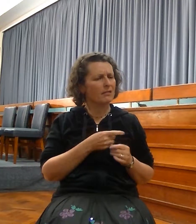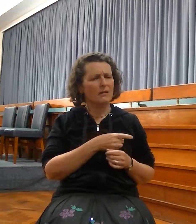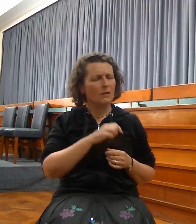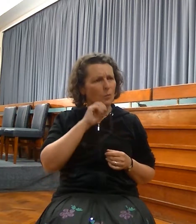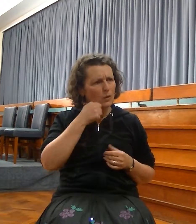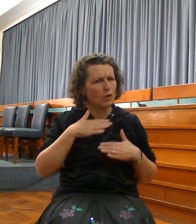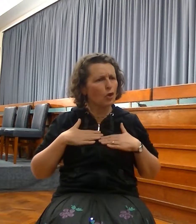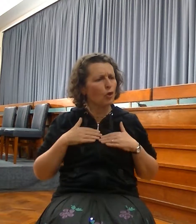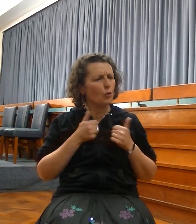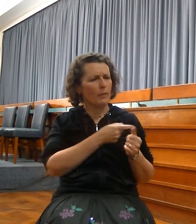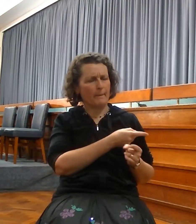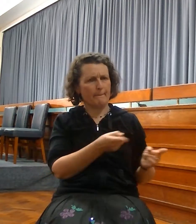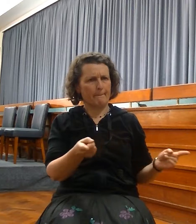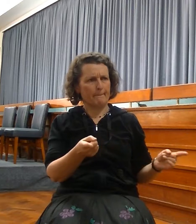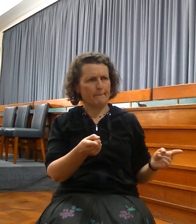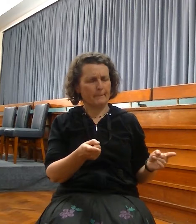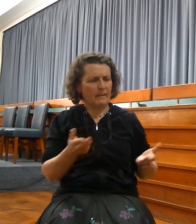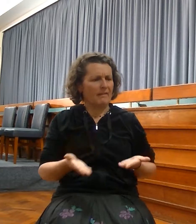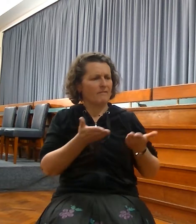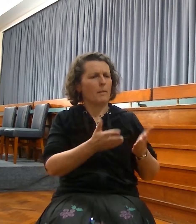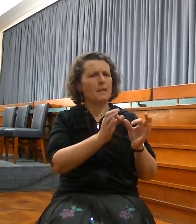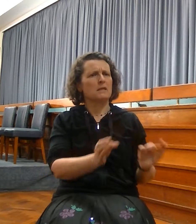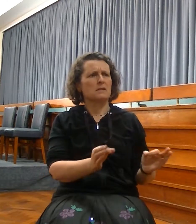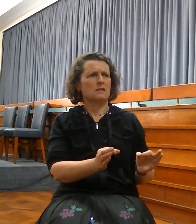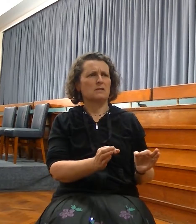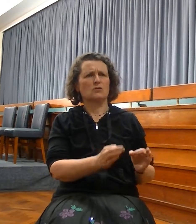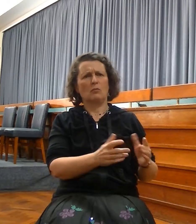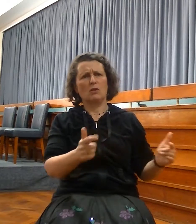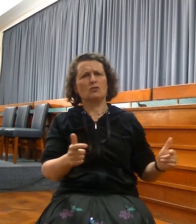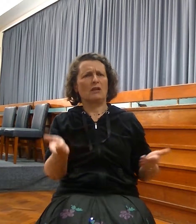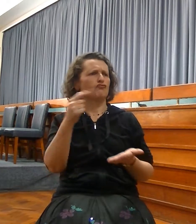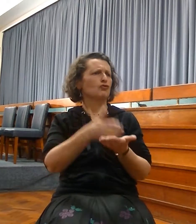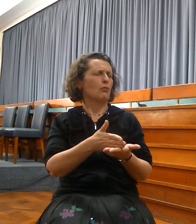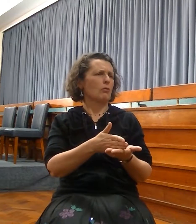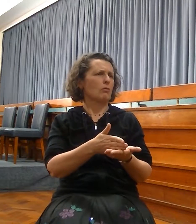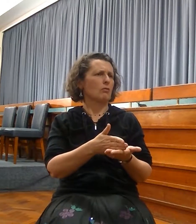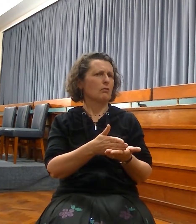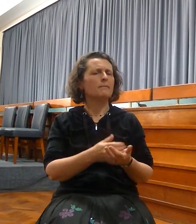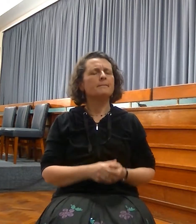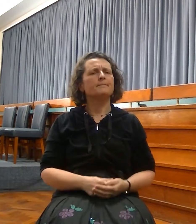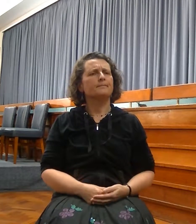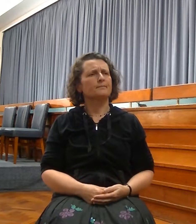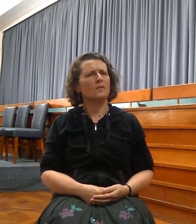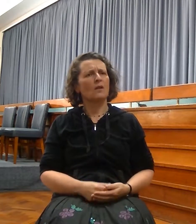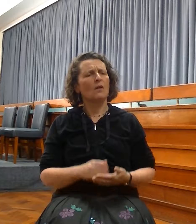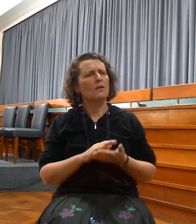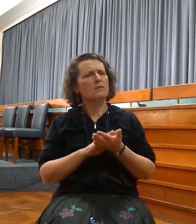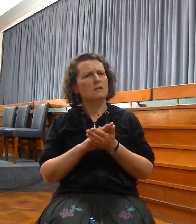abundance of peace and truth. Now, the Chaldeans are going to be destroyed, says the chapter.